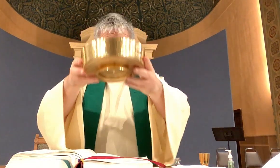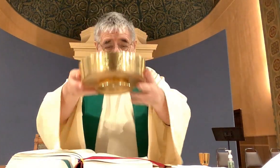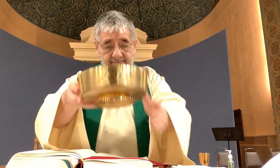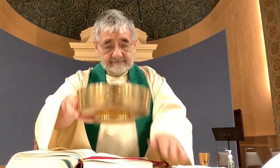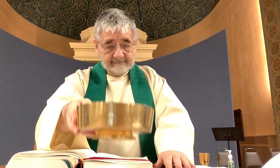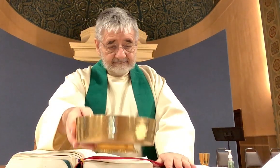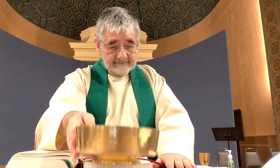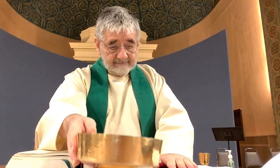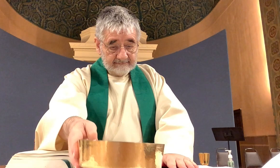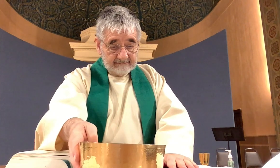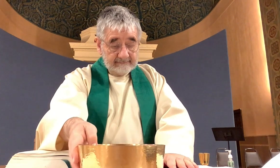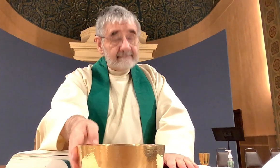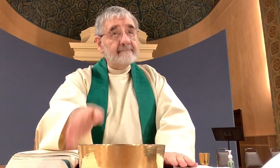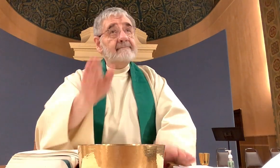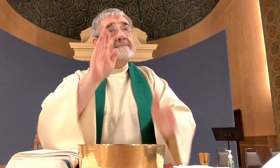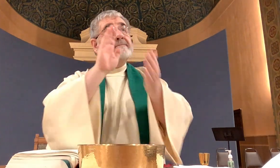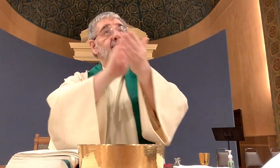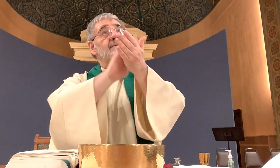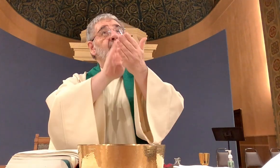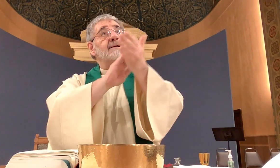blessed be God forever